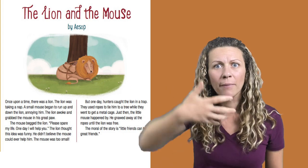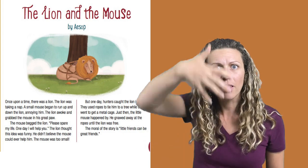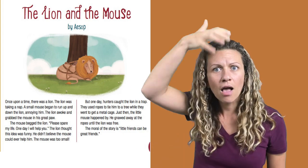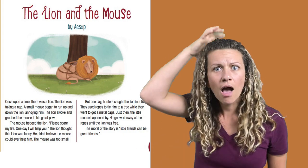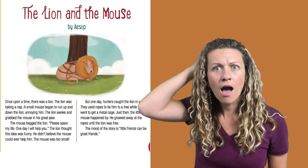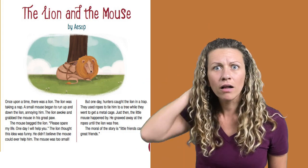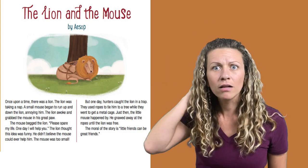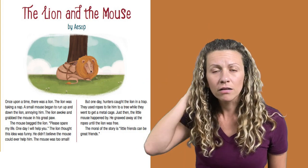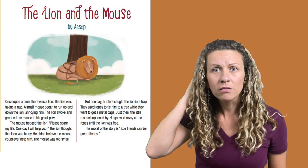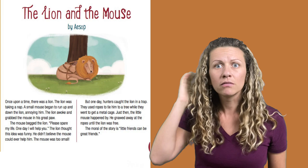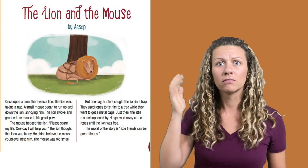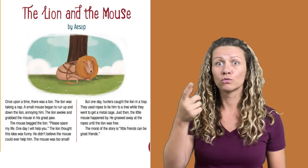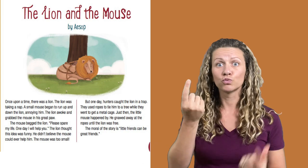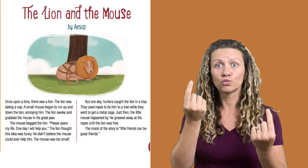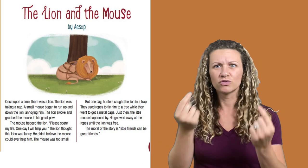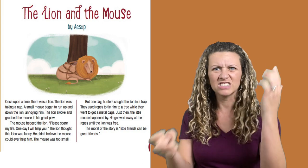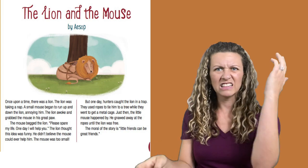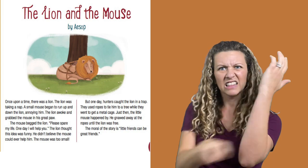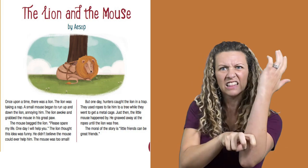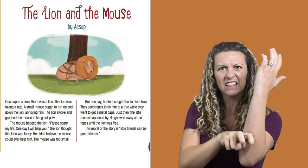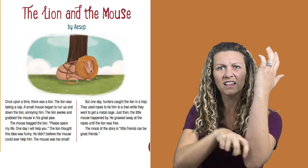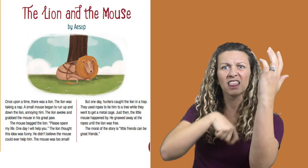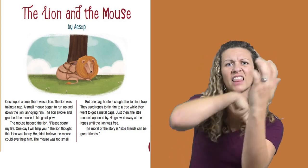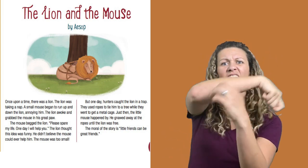They used ropes to tie him to a tree